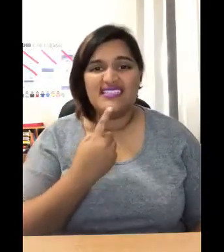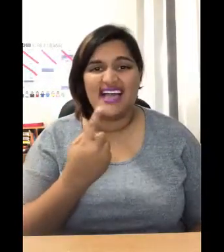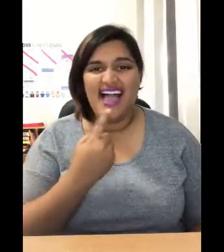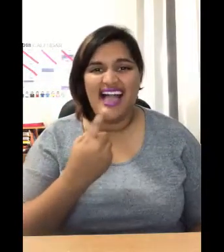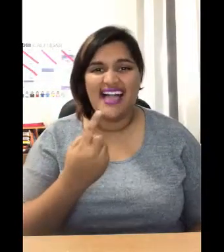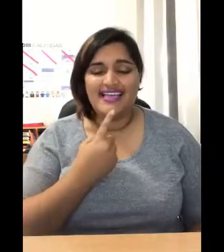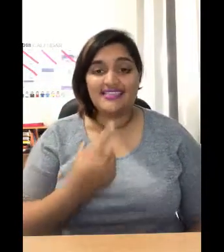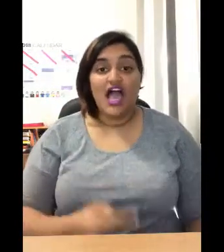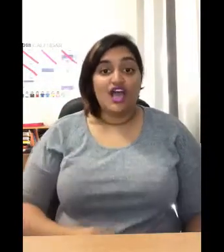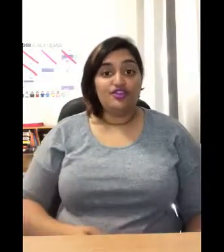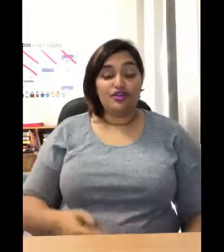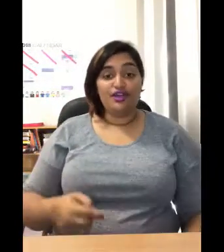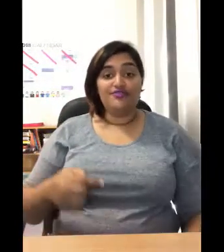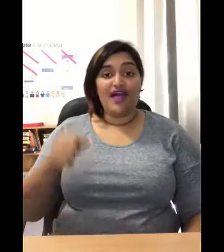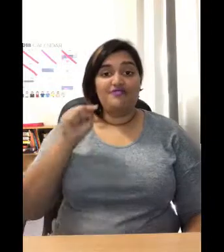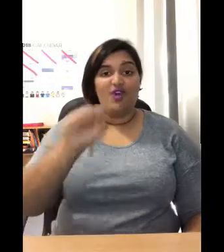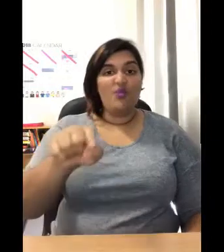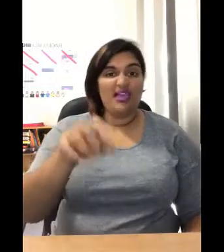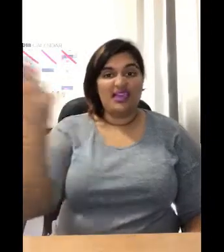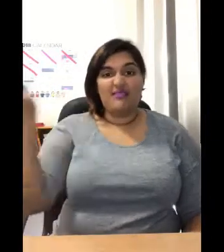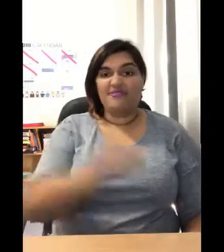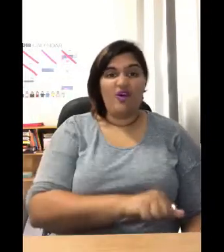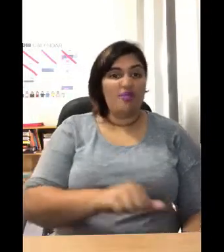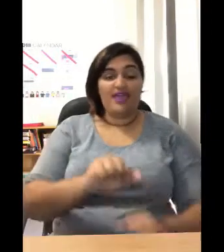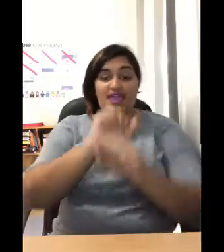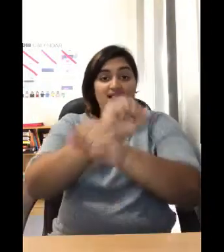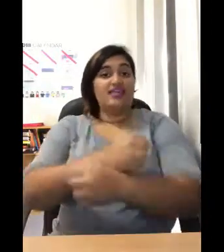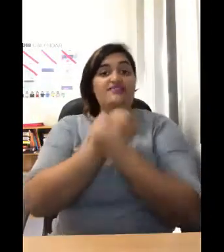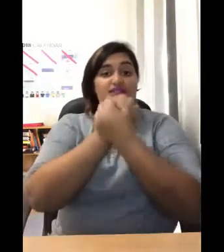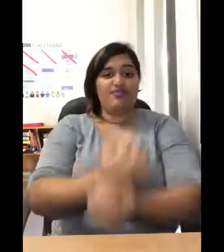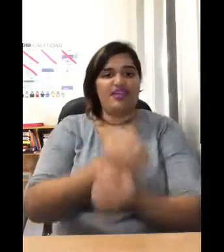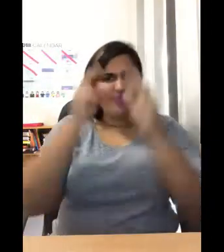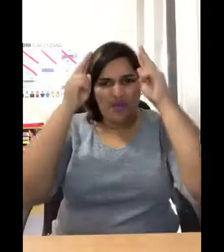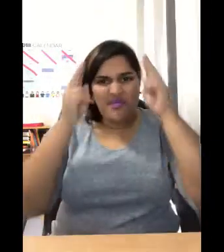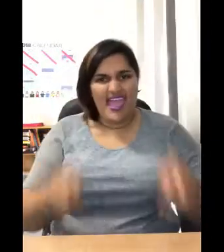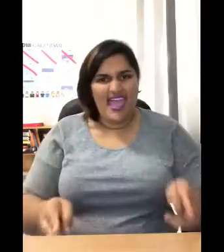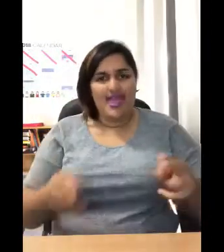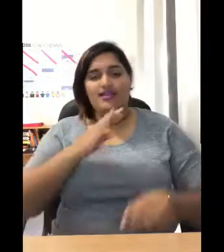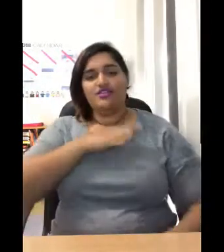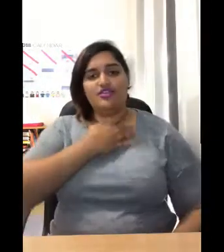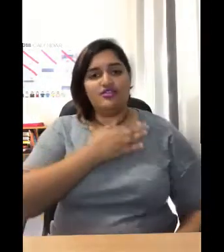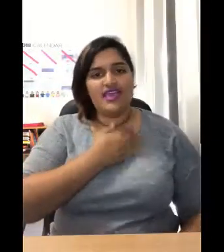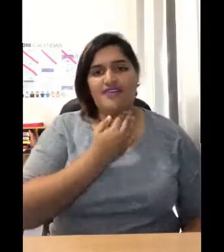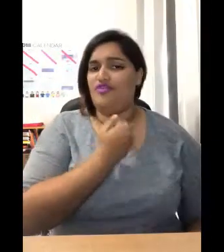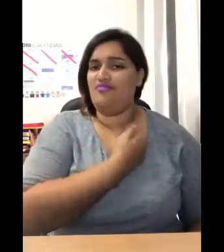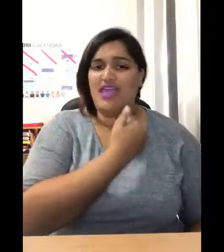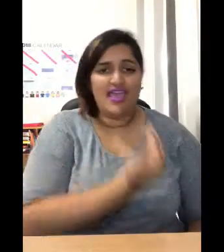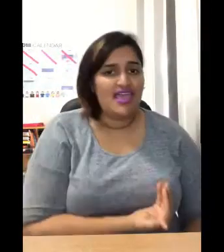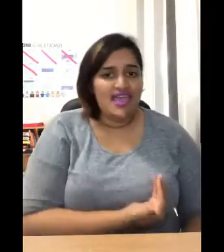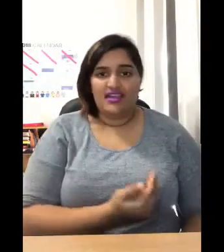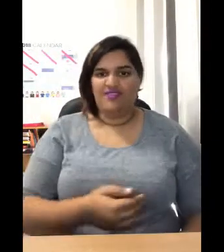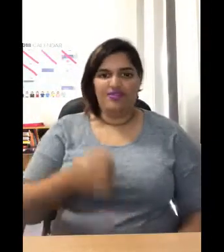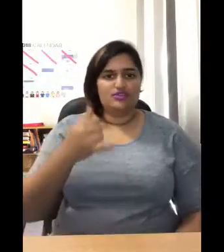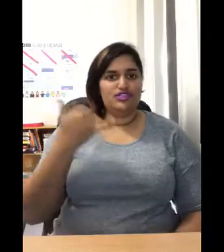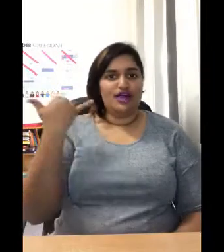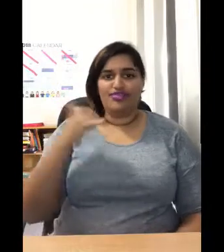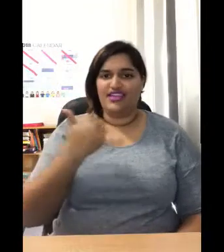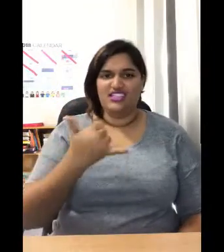and hides. Are you going to fight for me, die for me, live and breathe for me? If you care for me and if you don't, then